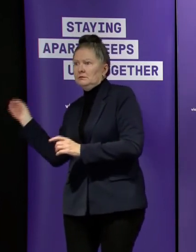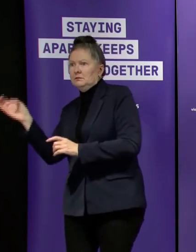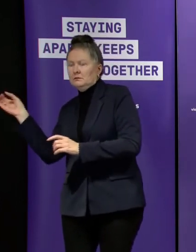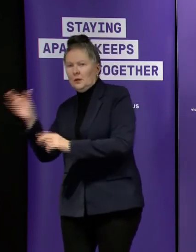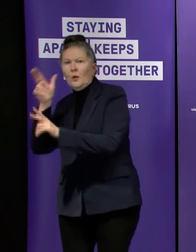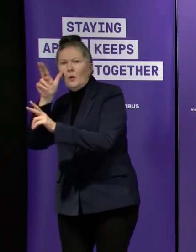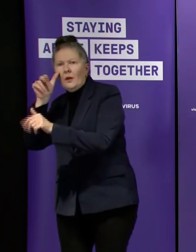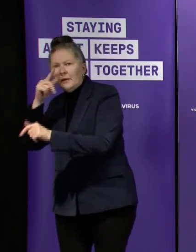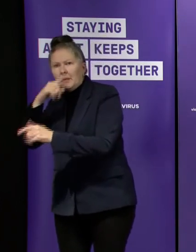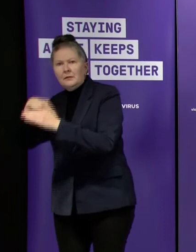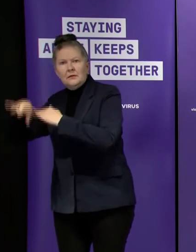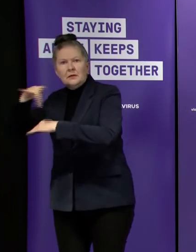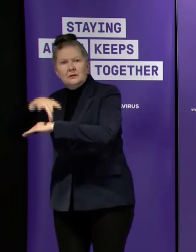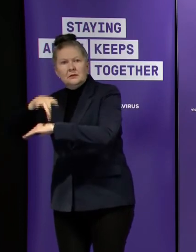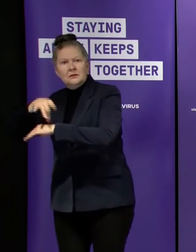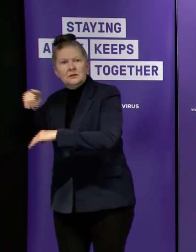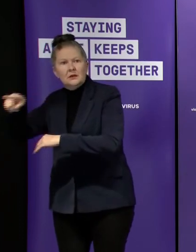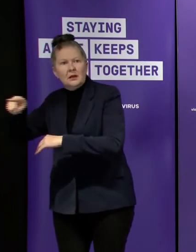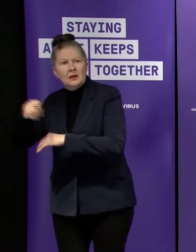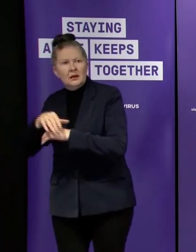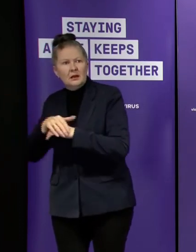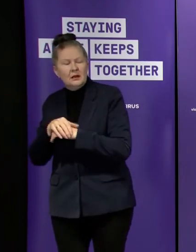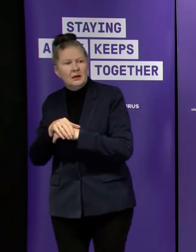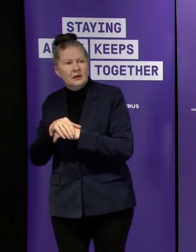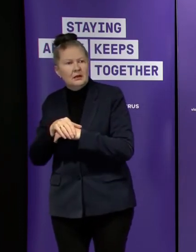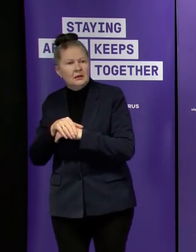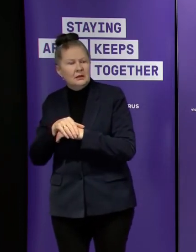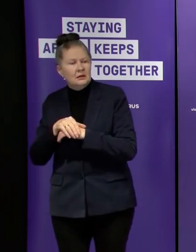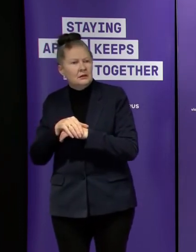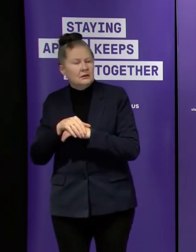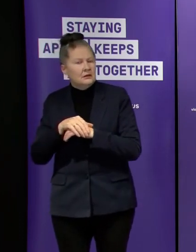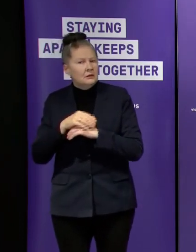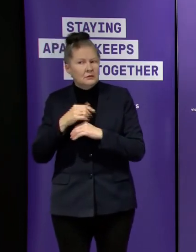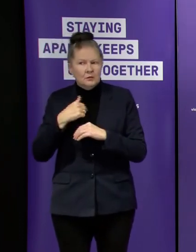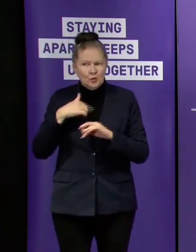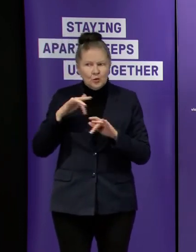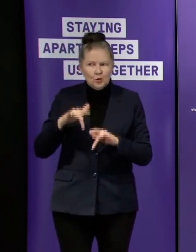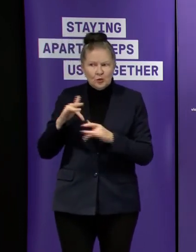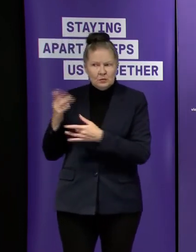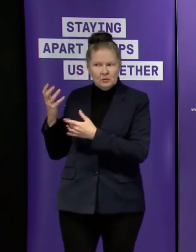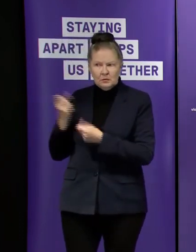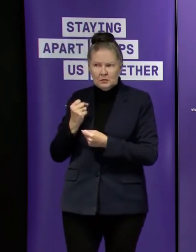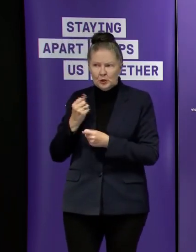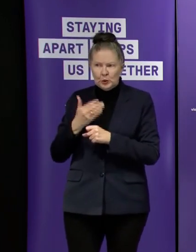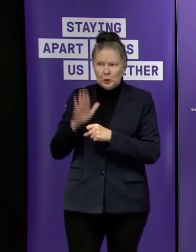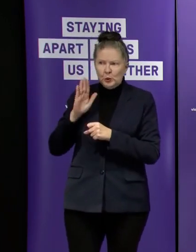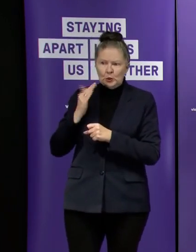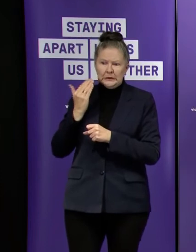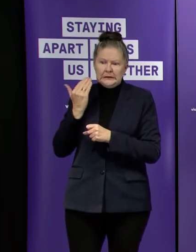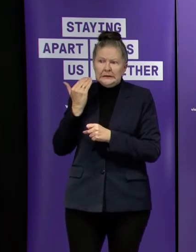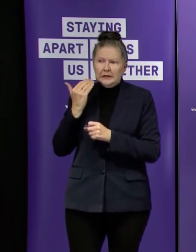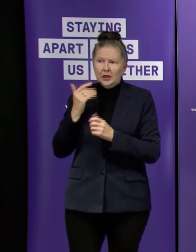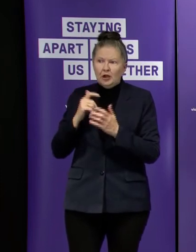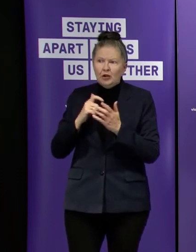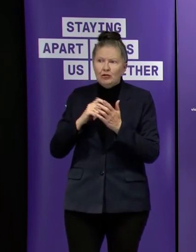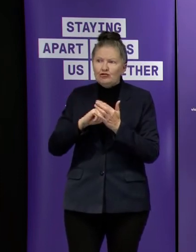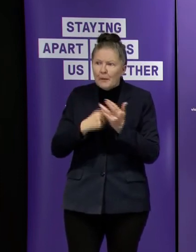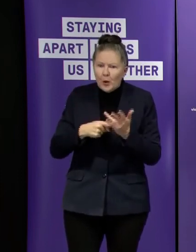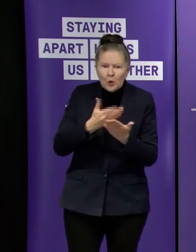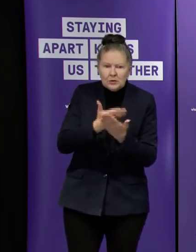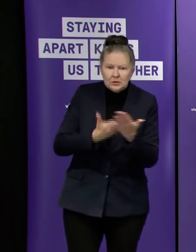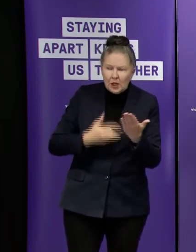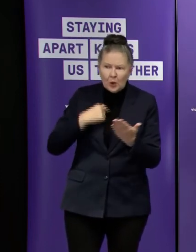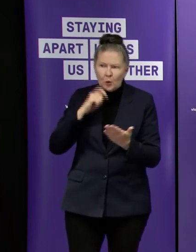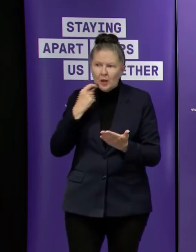best care uh i've got some uh i don't have i don't have a the latest report on that if i've got anything to update you on in the in coming days i will